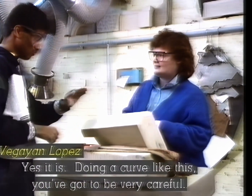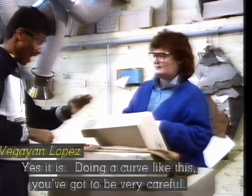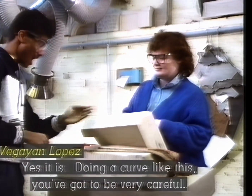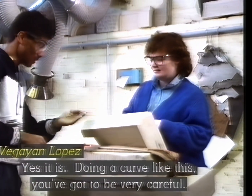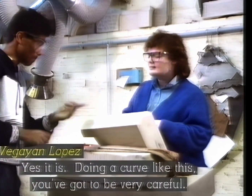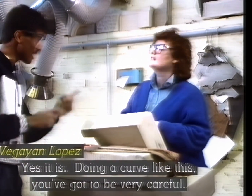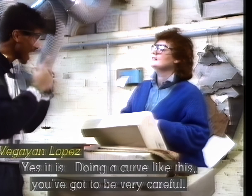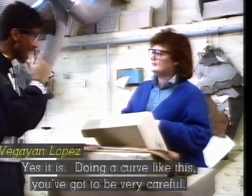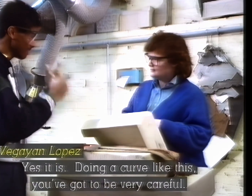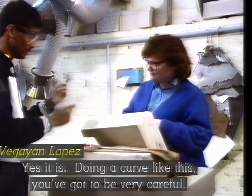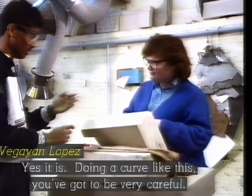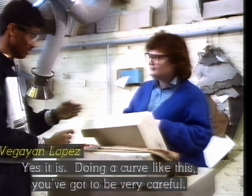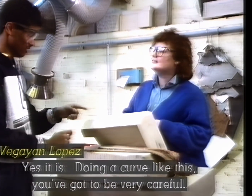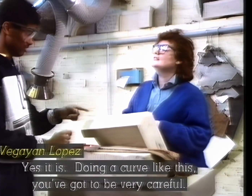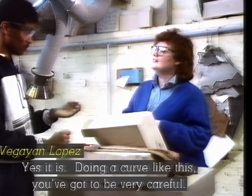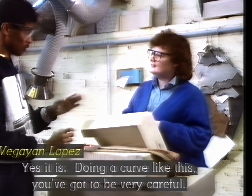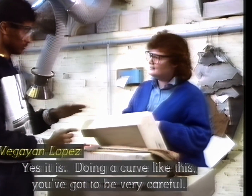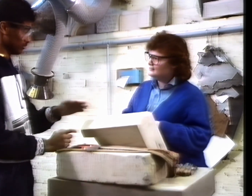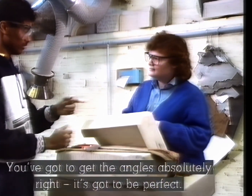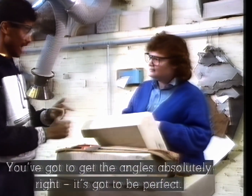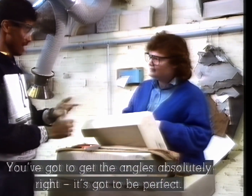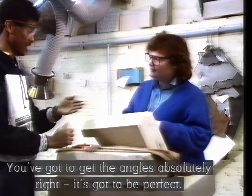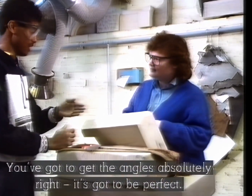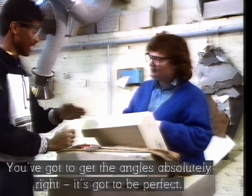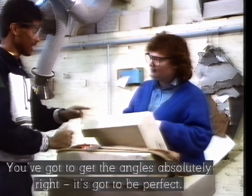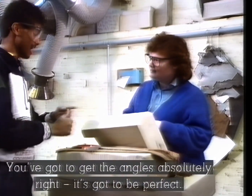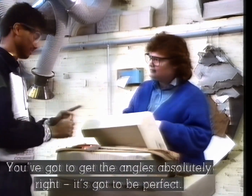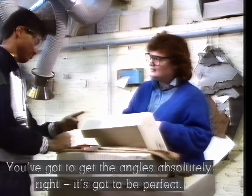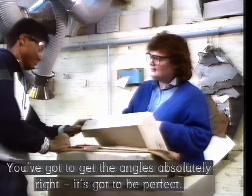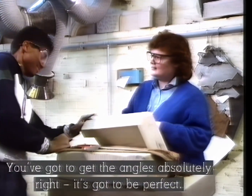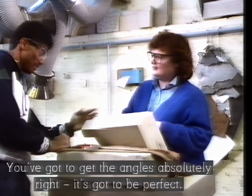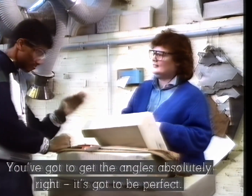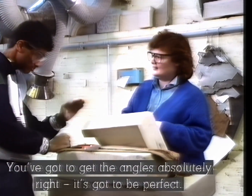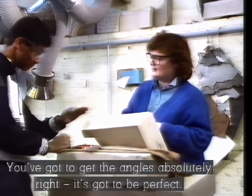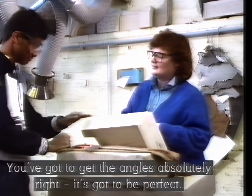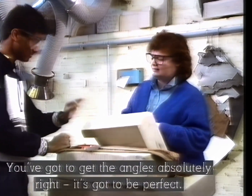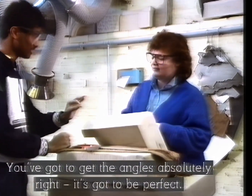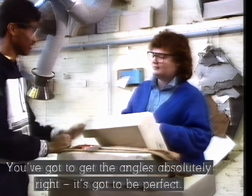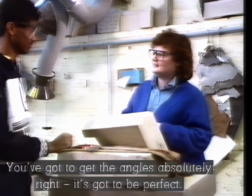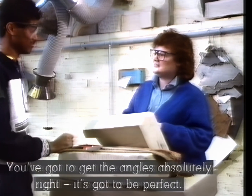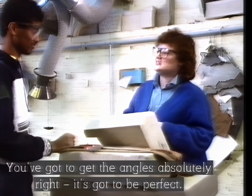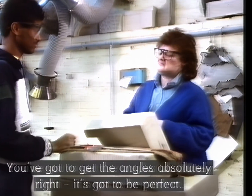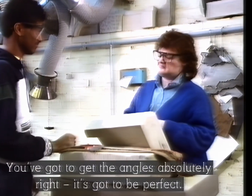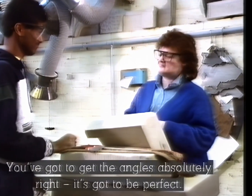Well, doing a curve like this, you've got to be very, very careful. You've got to get the angles absolutely right. It's going to be perfect.